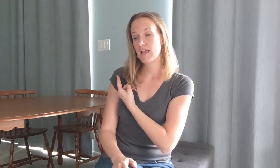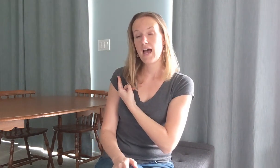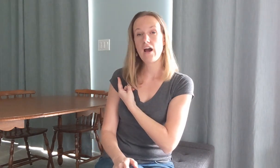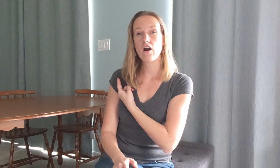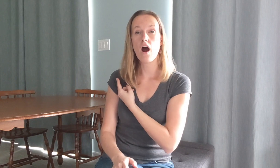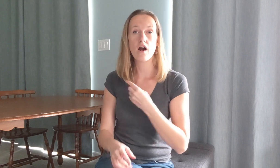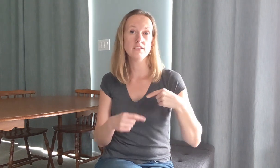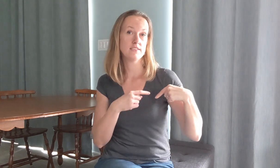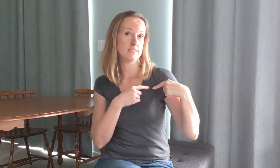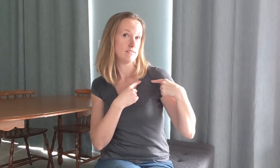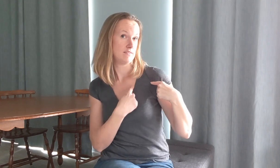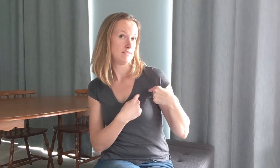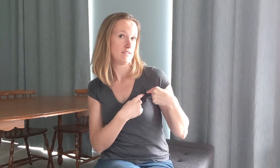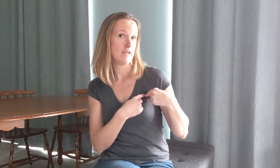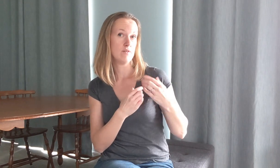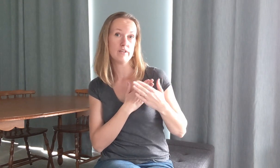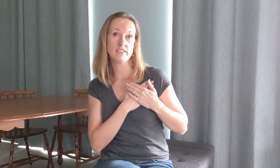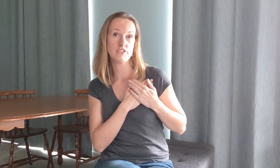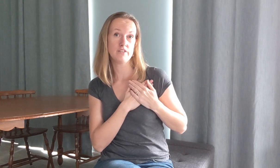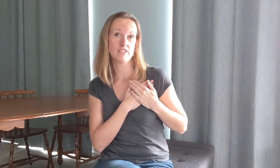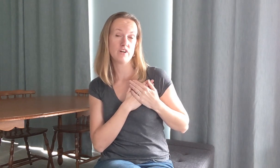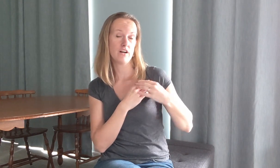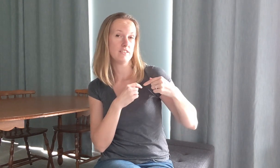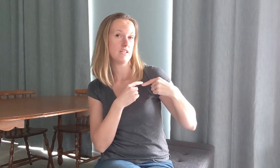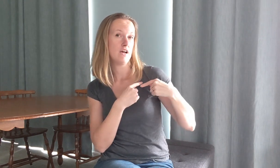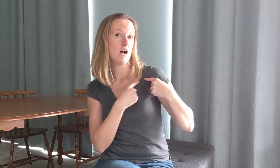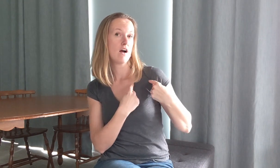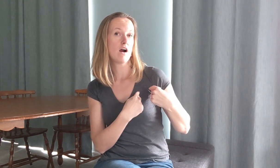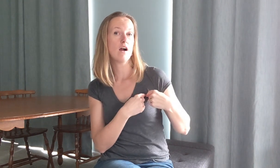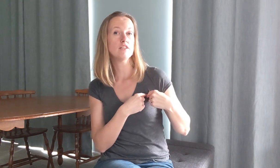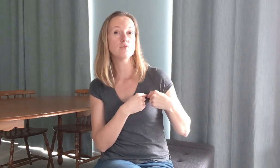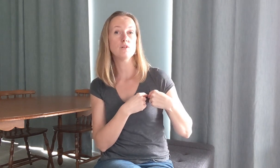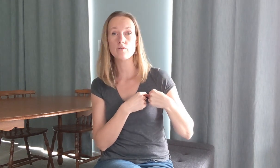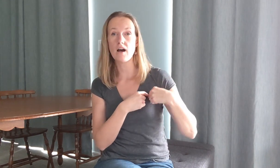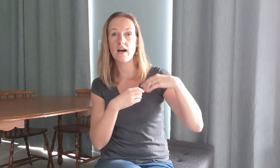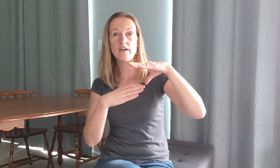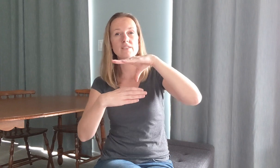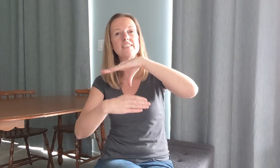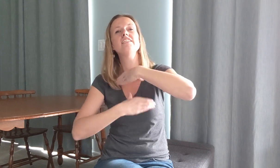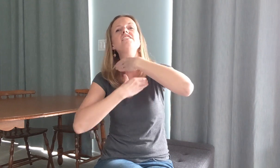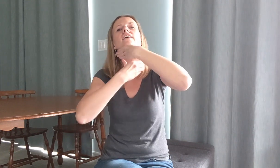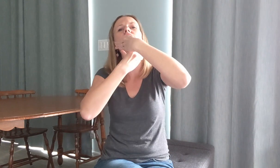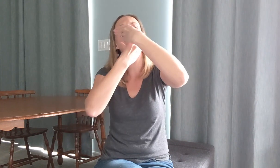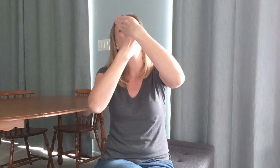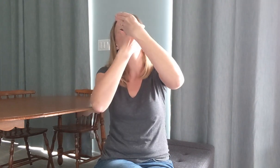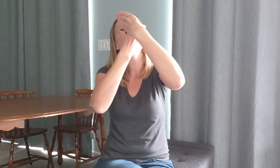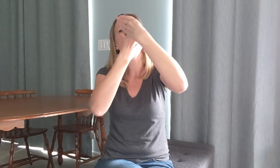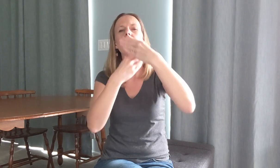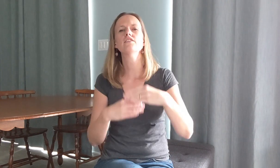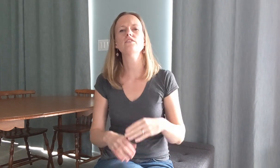our hearts okay or you can just do this for heart our hearts will cry once again shout our hearts will